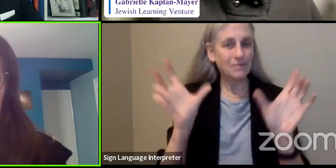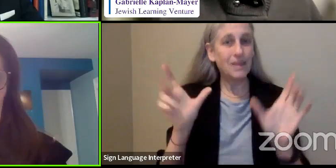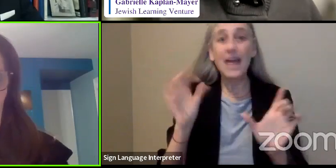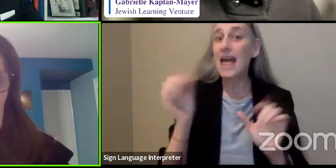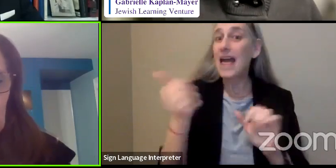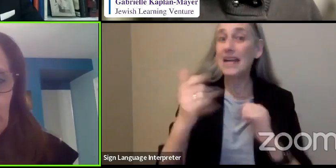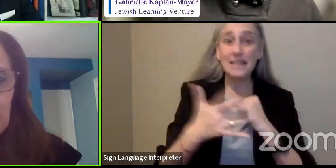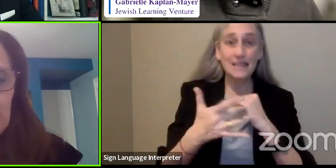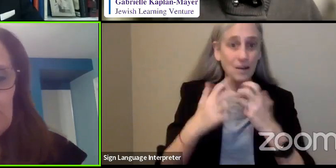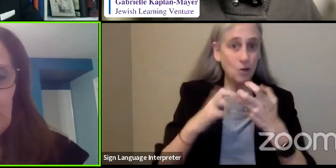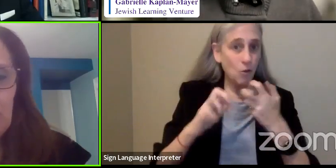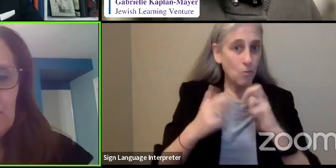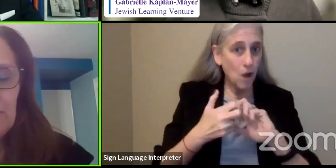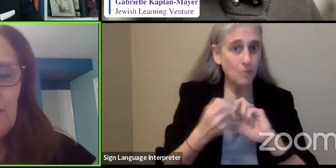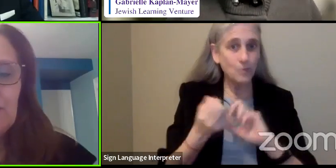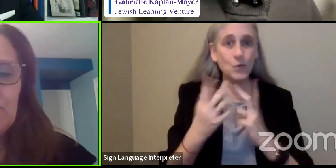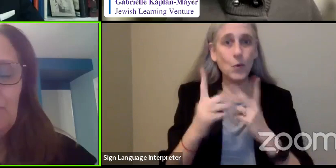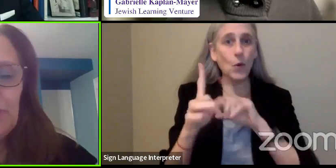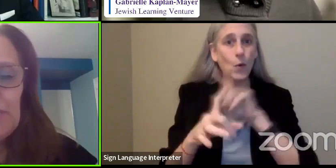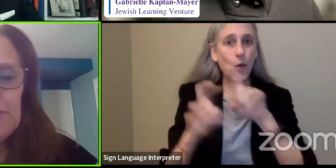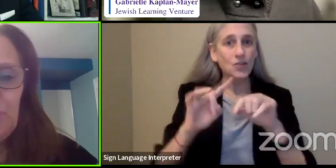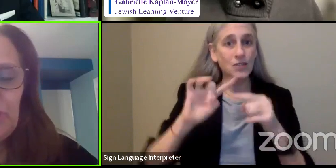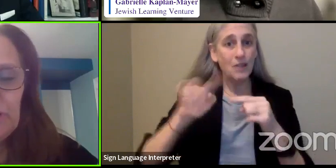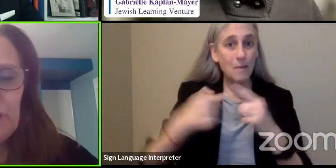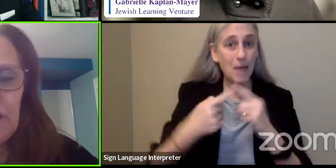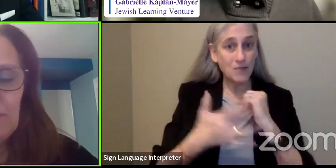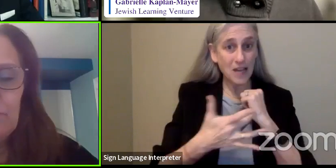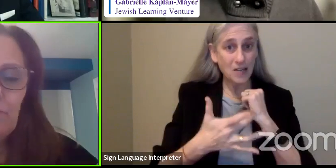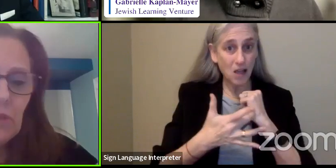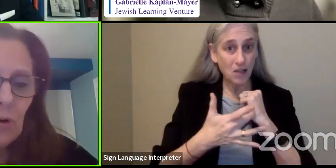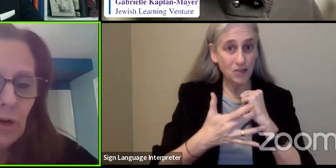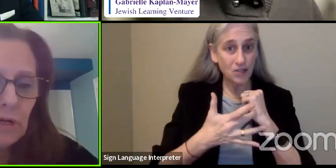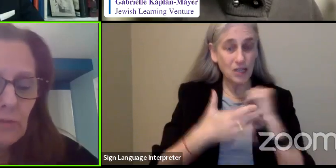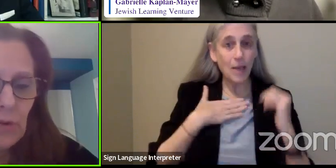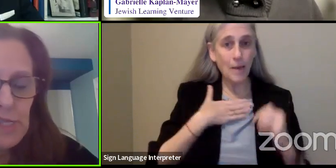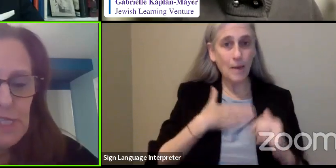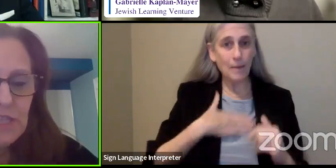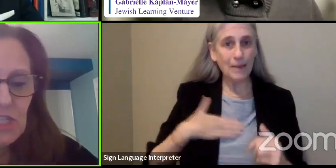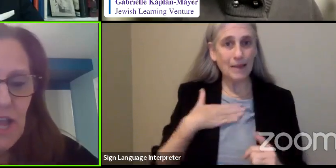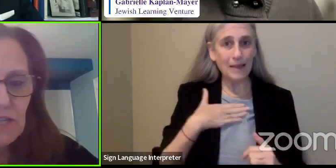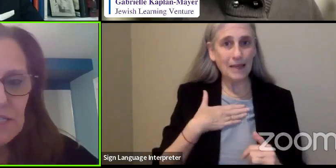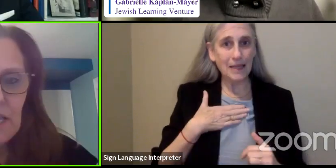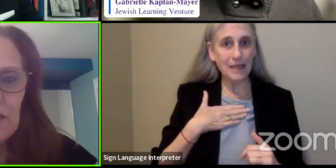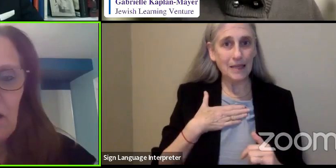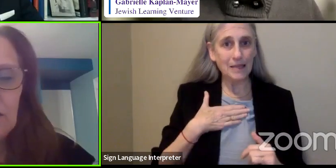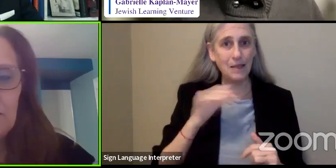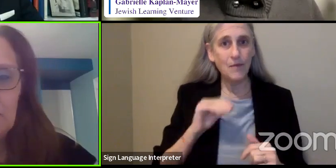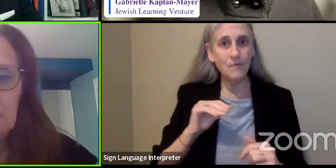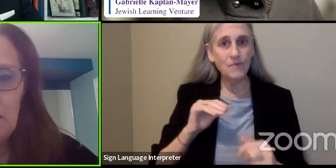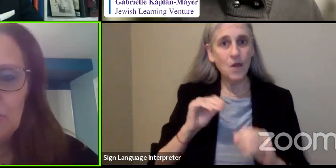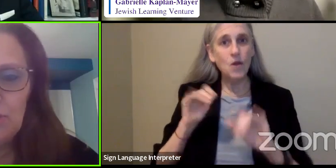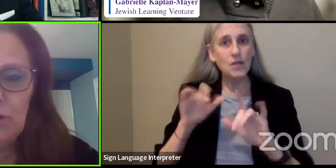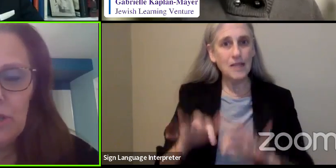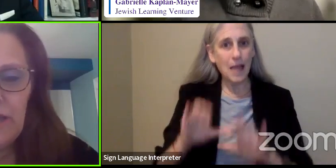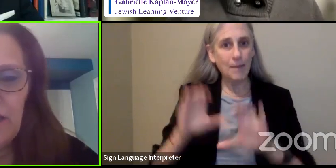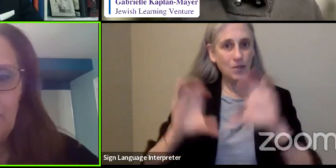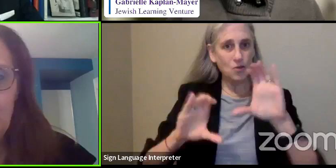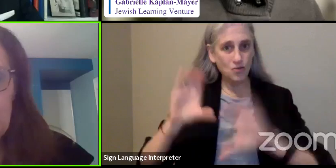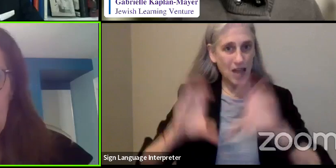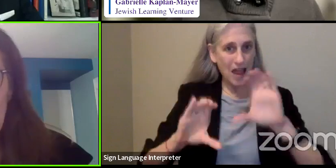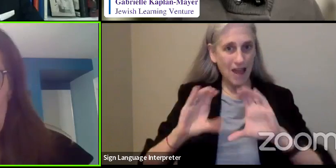or questions regarding technology, please put your request in the chat, and our technological